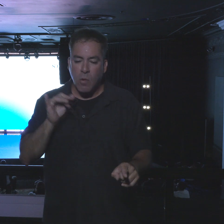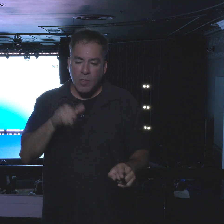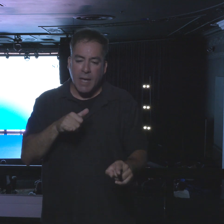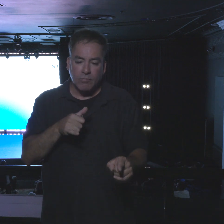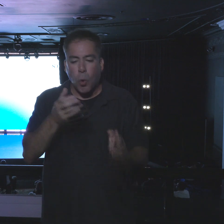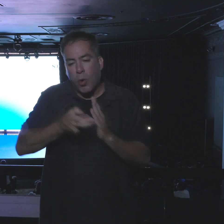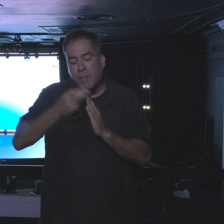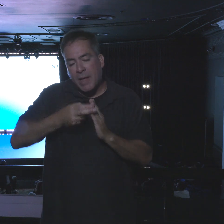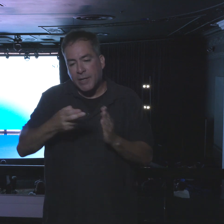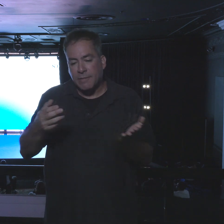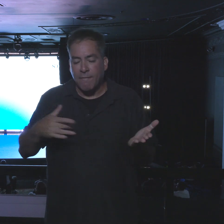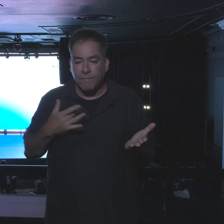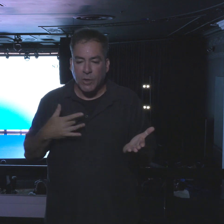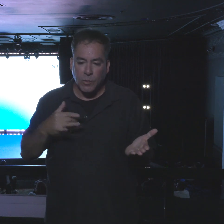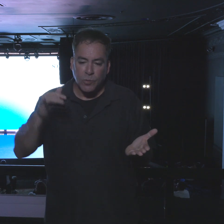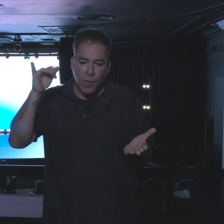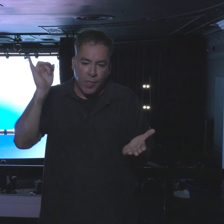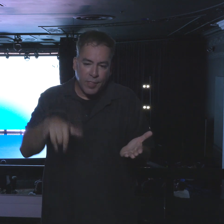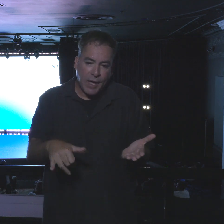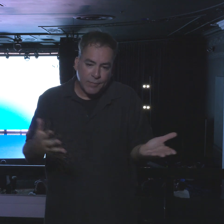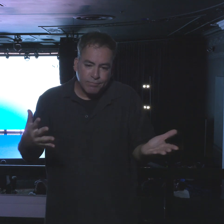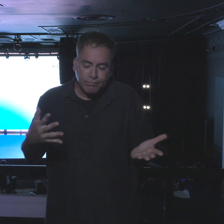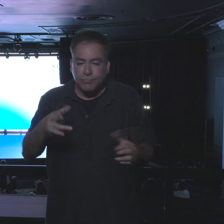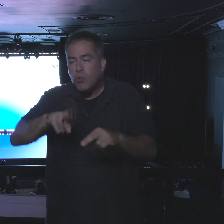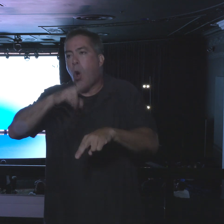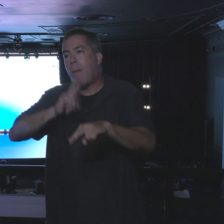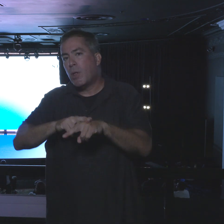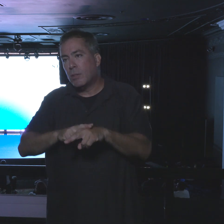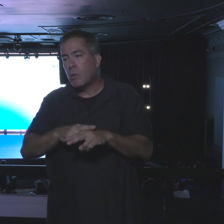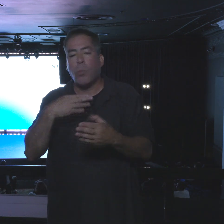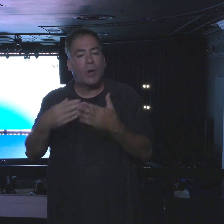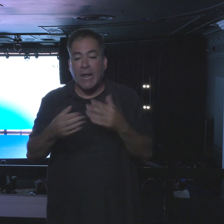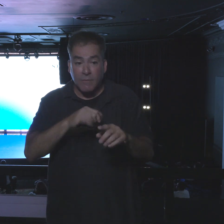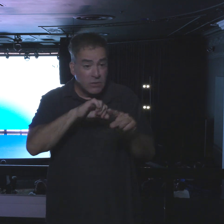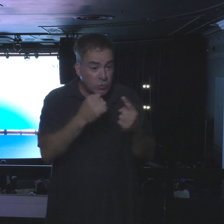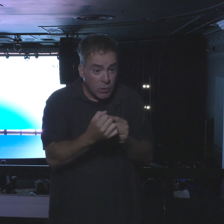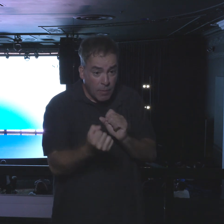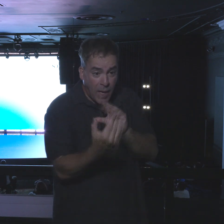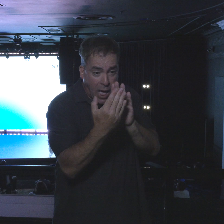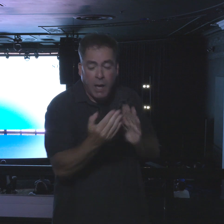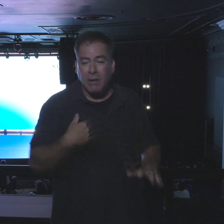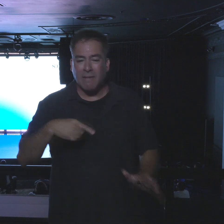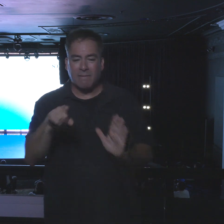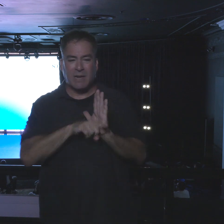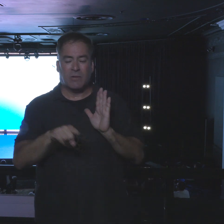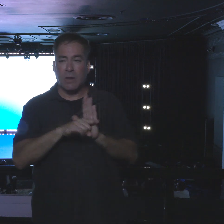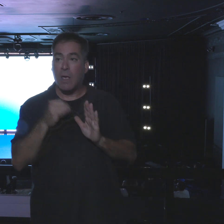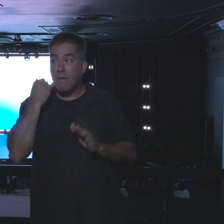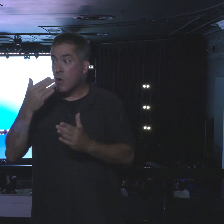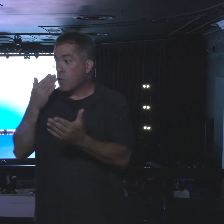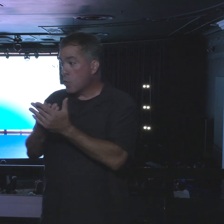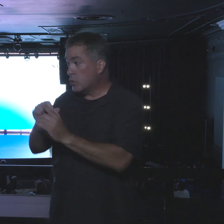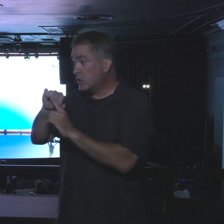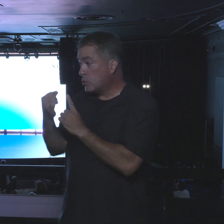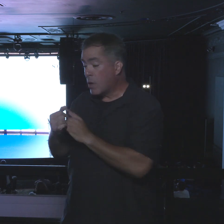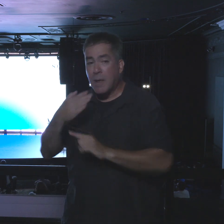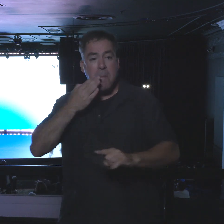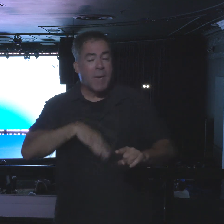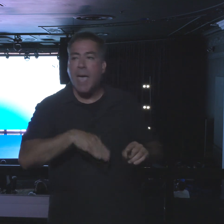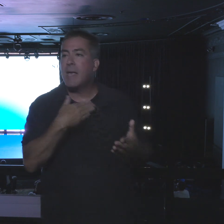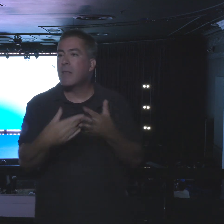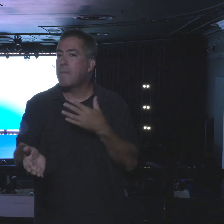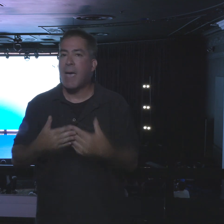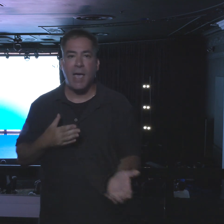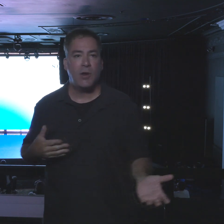It was their default whatever situation they were put in. If it was a good situation or a bad